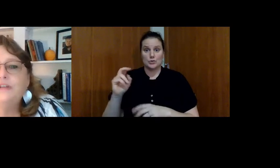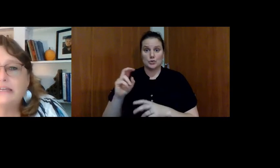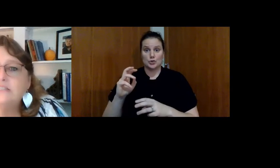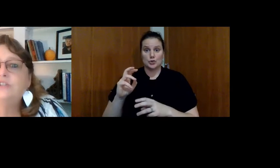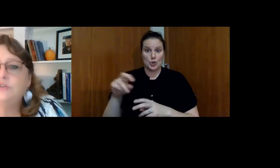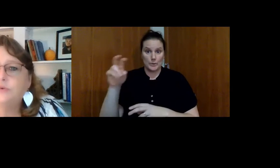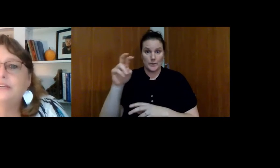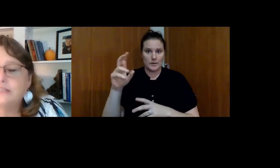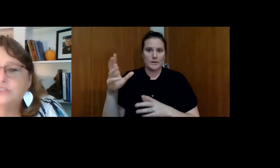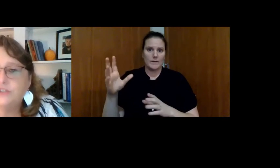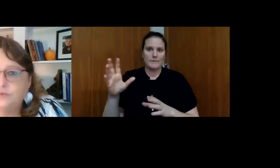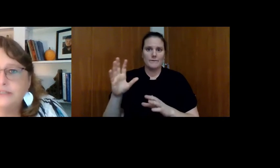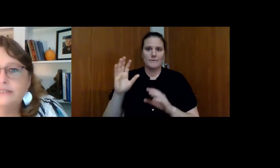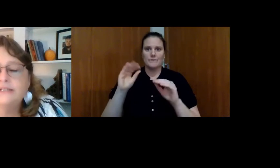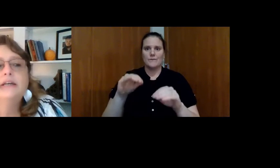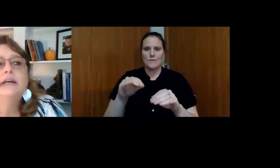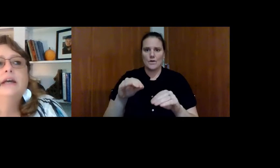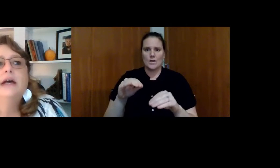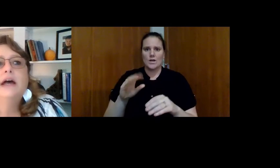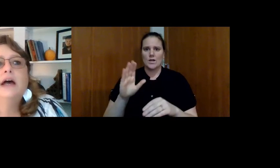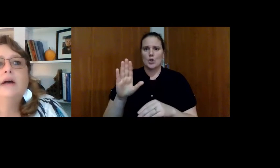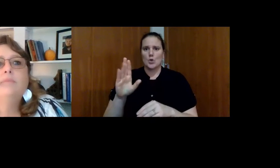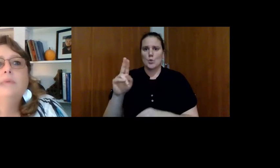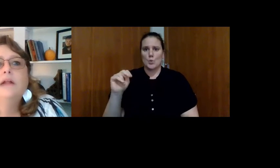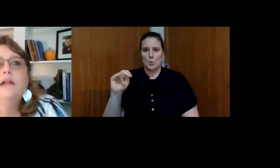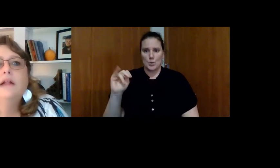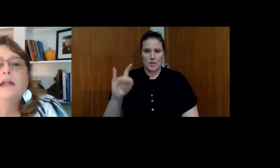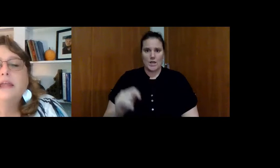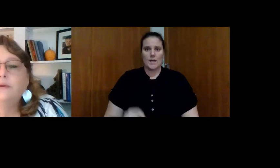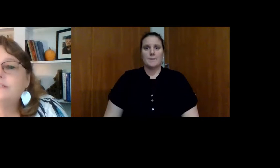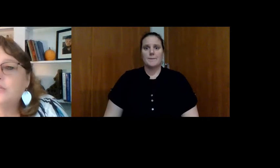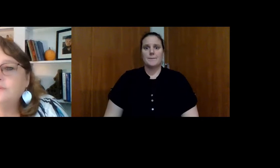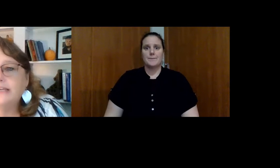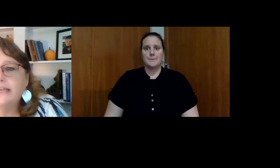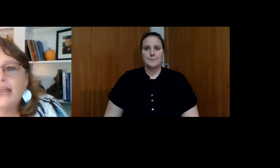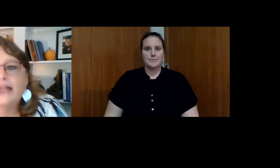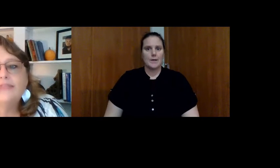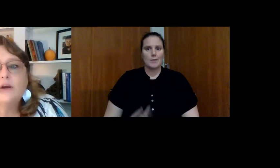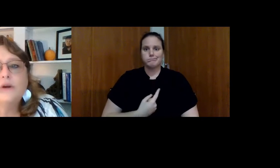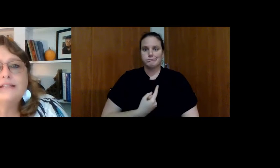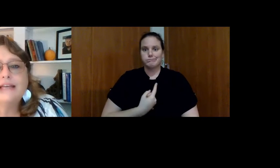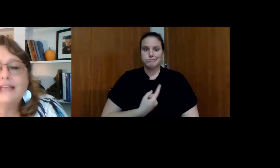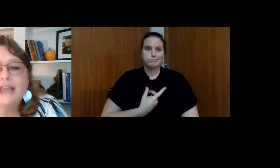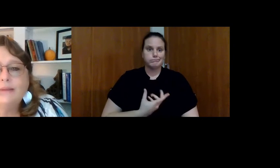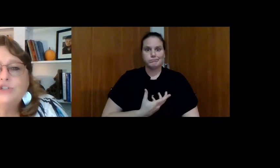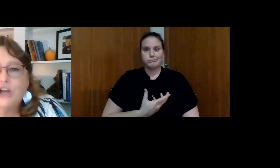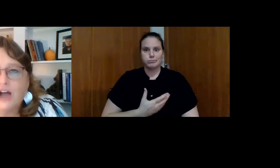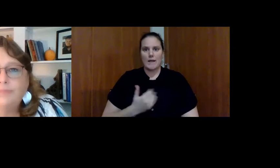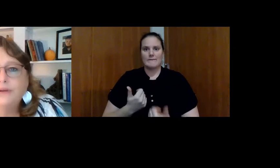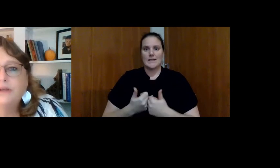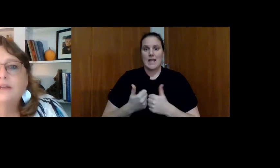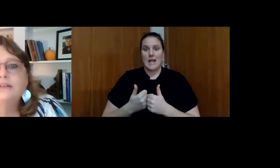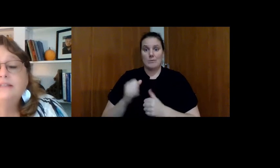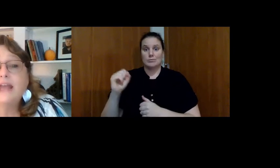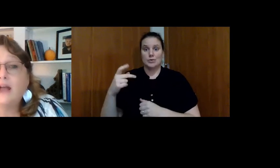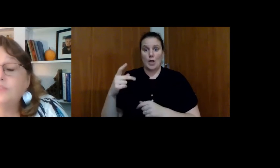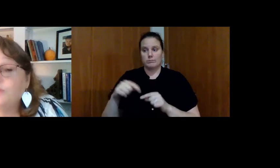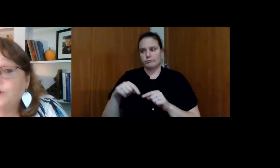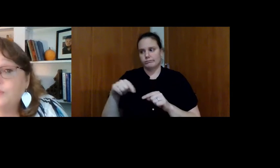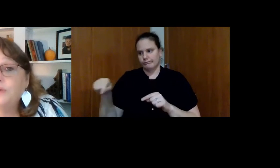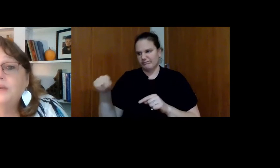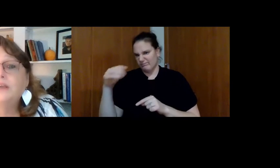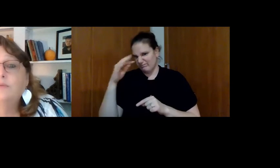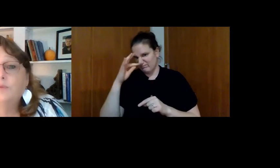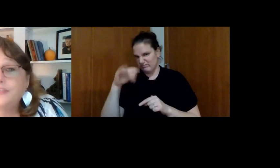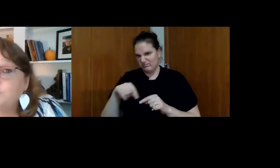he moved into his unit, he was lonely and there was a game shop down